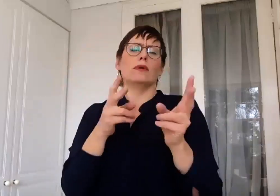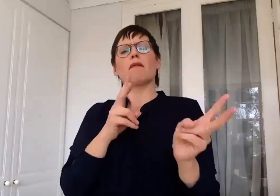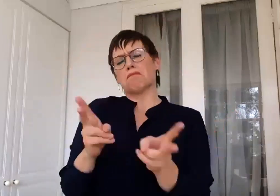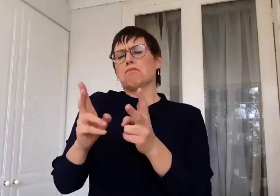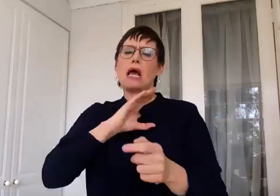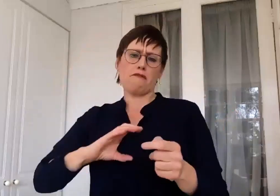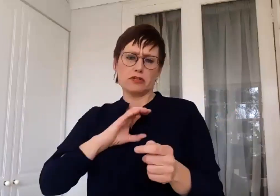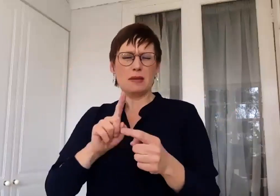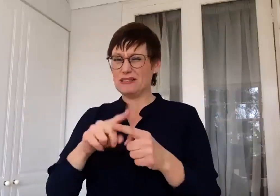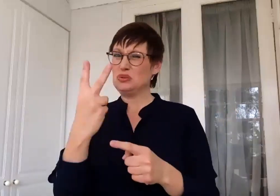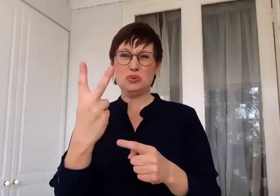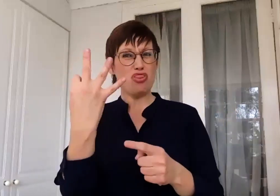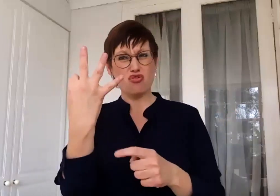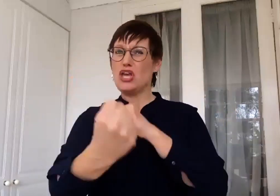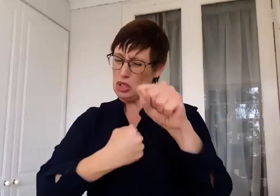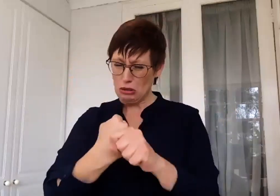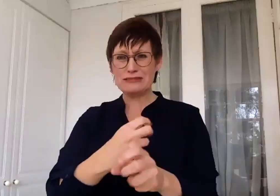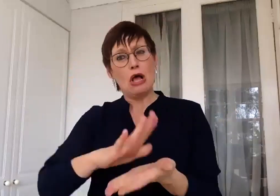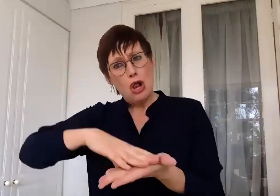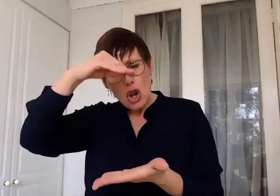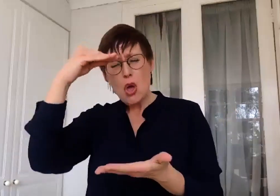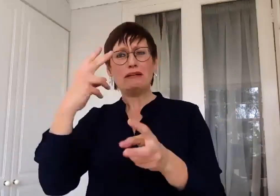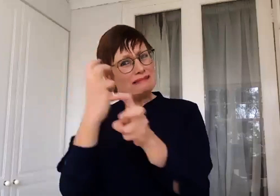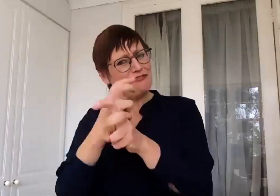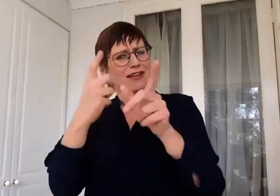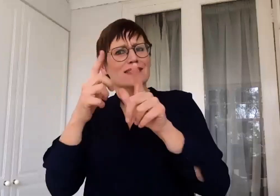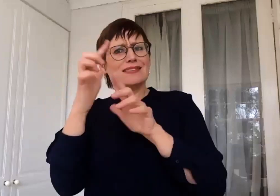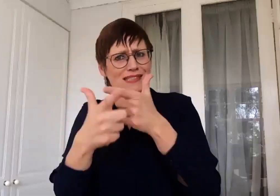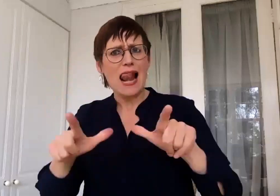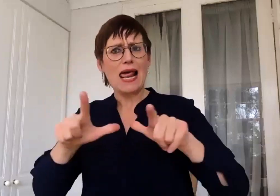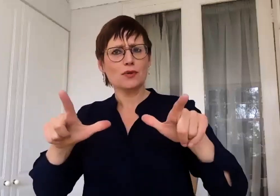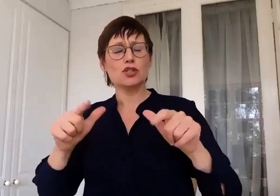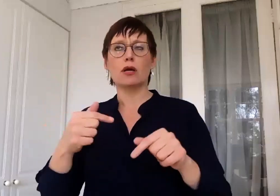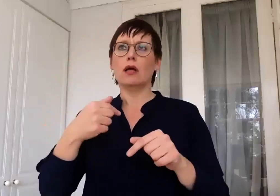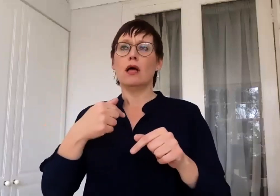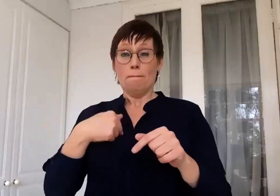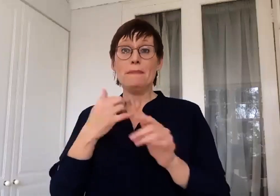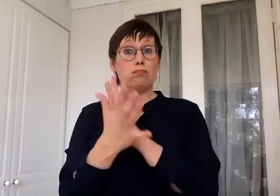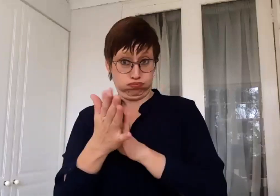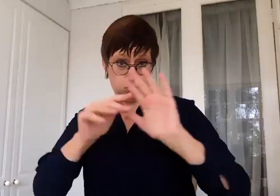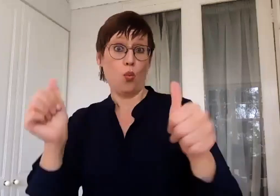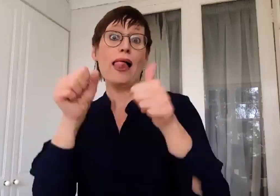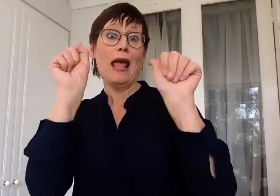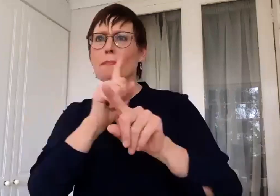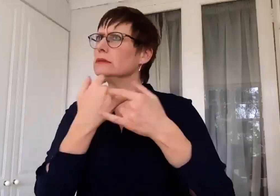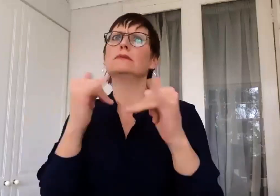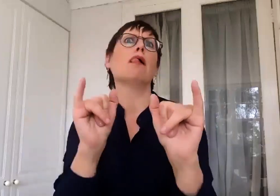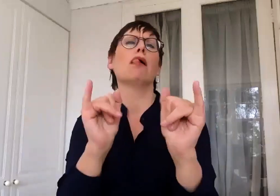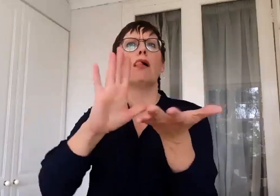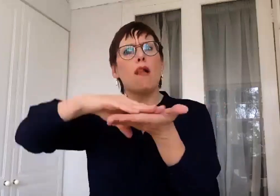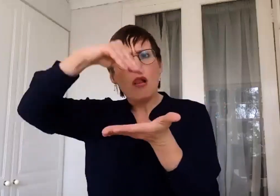language. Yeah, it's a difficult language. And of course, I'm still learning. I may be fluent, but I'm learning every day. And one